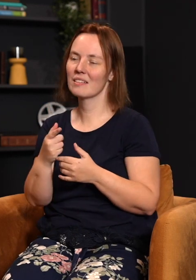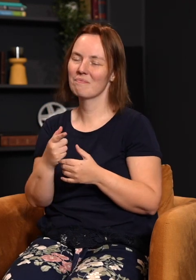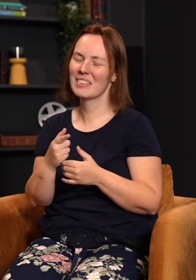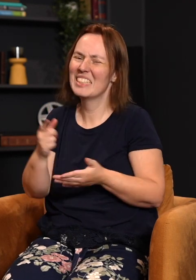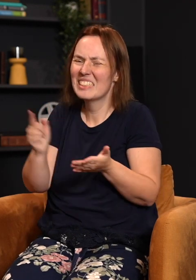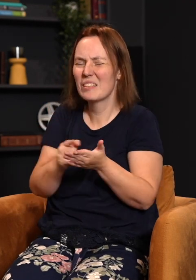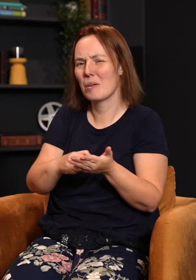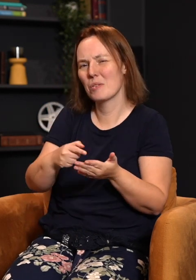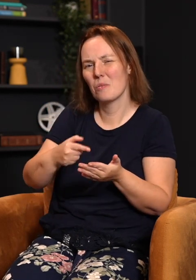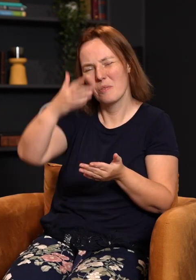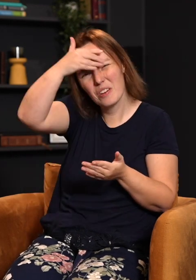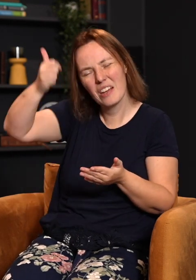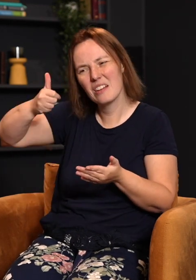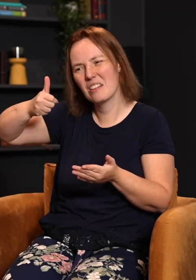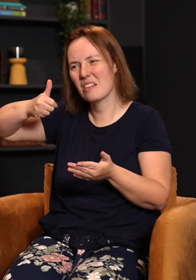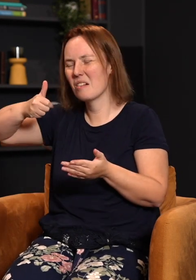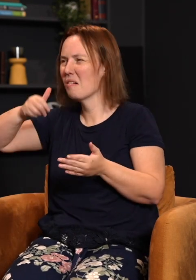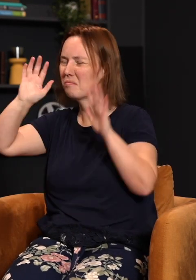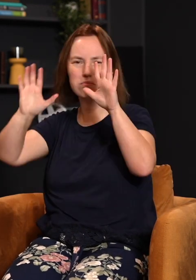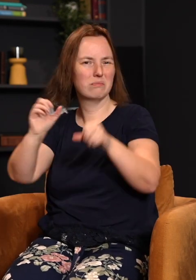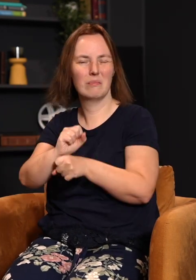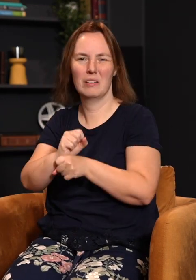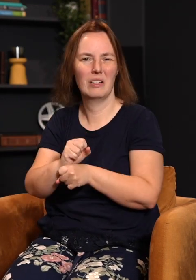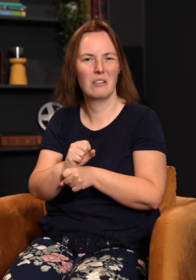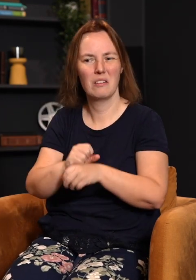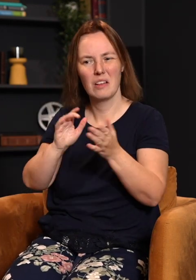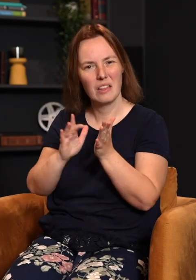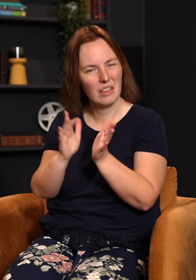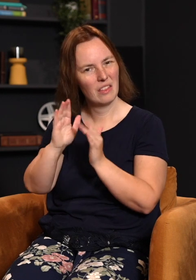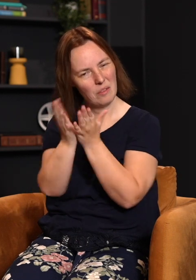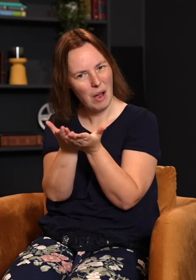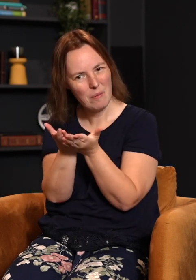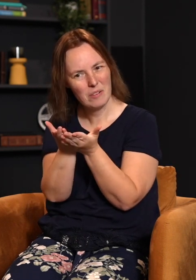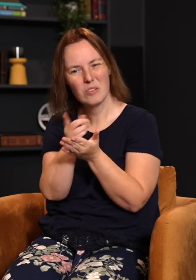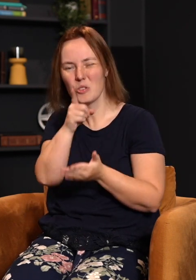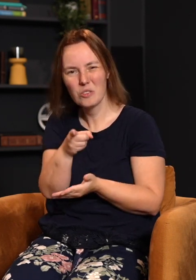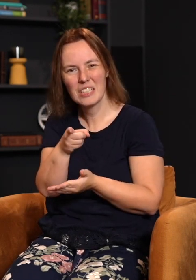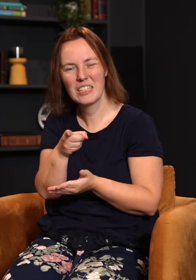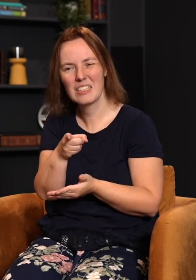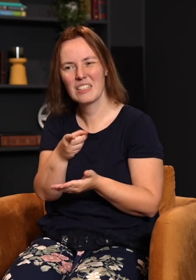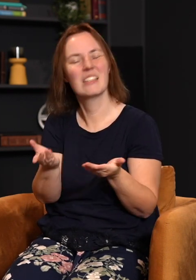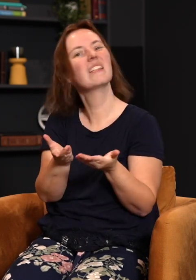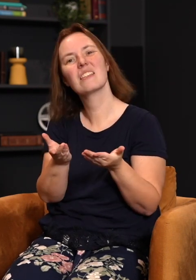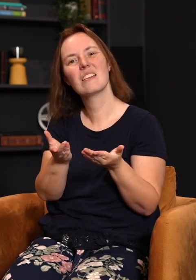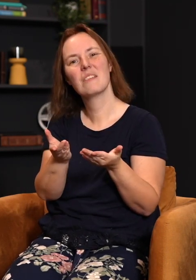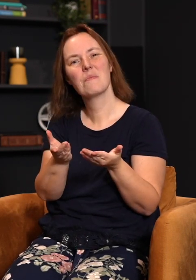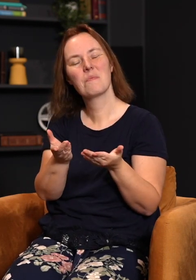sometimes we forget really the wonder, the miracle of what this book, the Bible, really is, and when you do a little study of how the Bible came to us, you soon